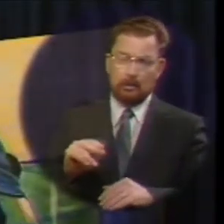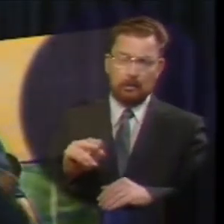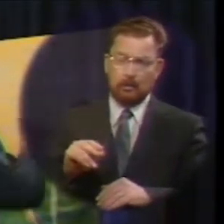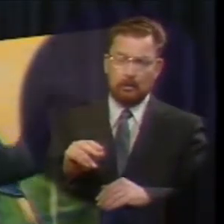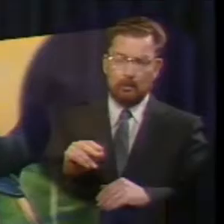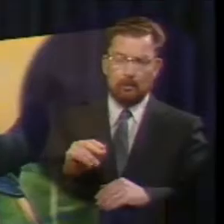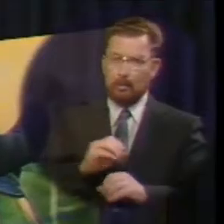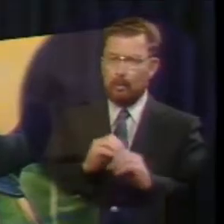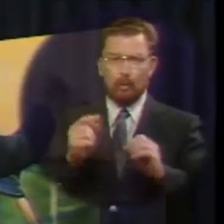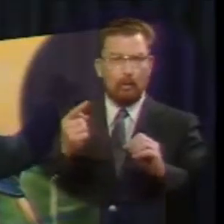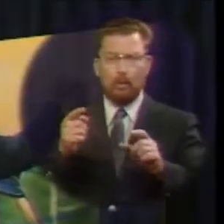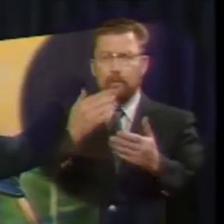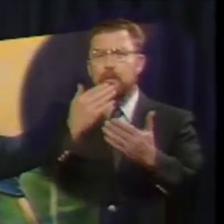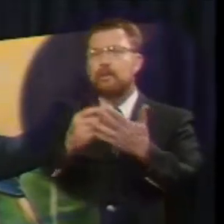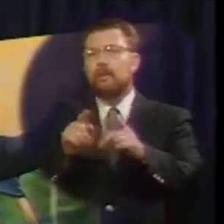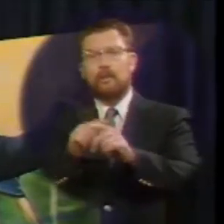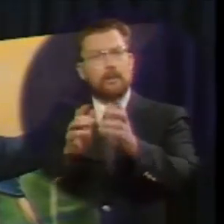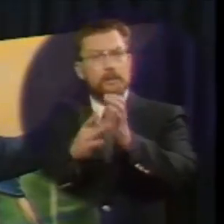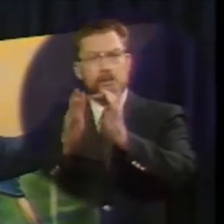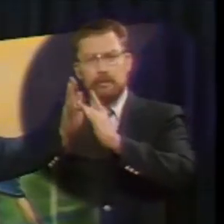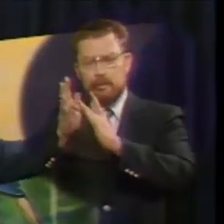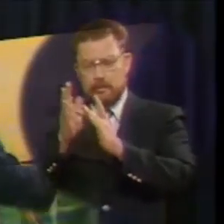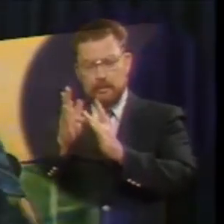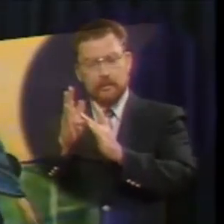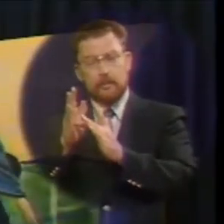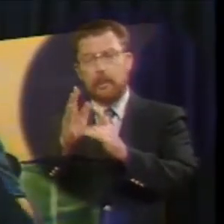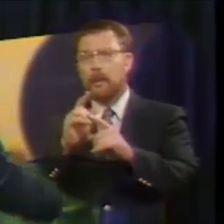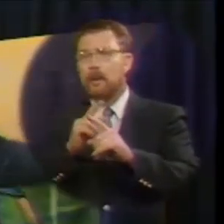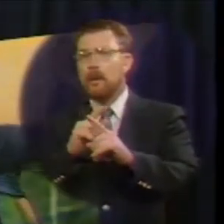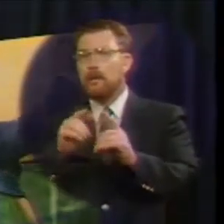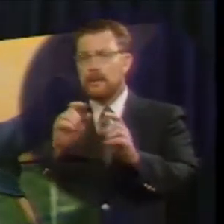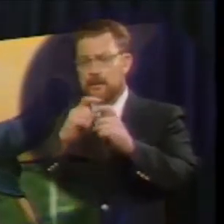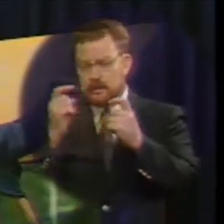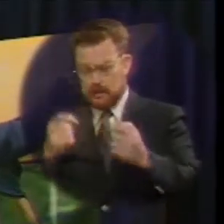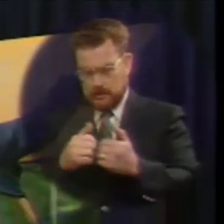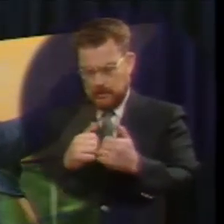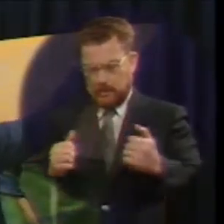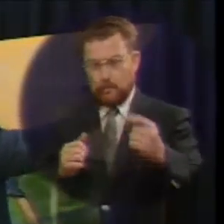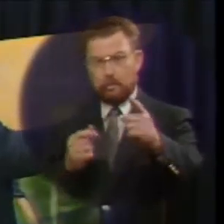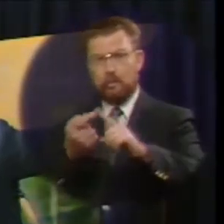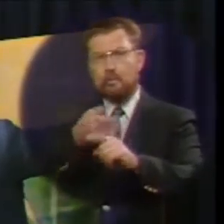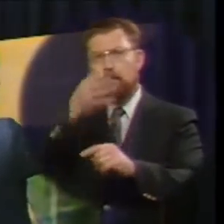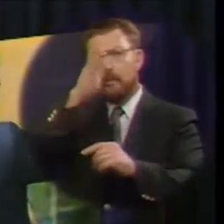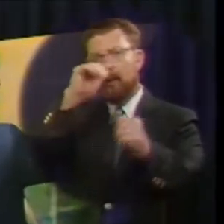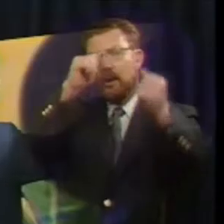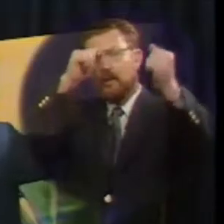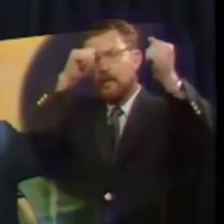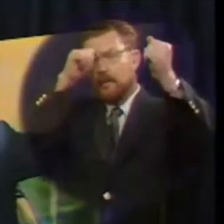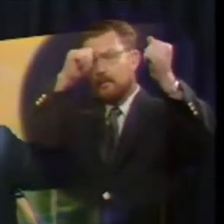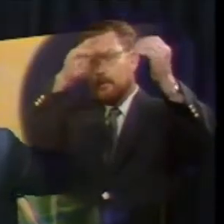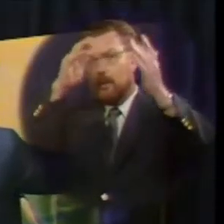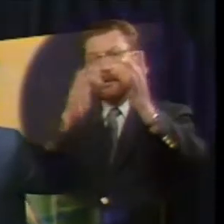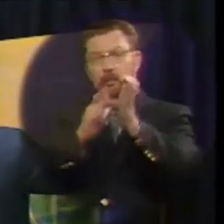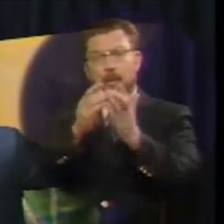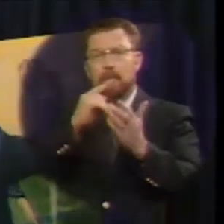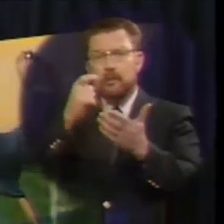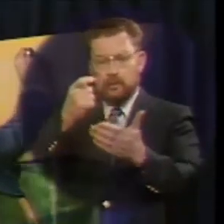one is as good as jesus it is sin that separates you from god the father the bible says for the wages of sin is